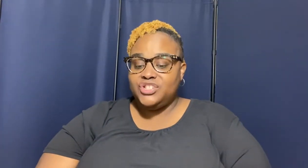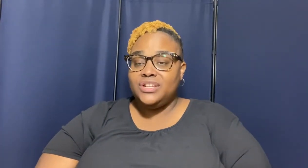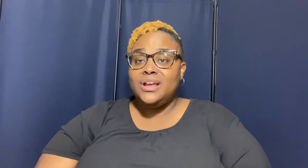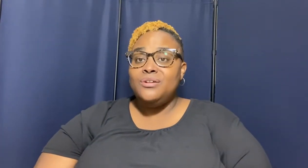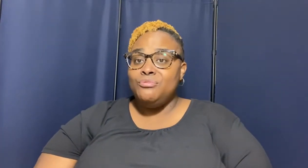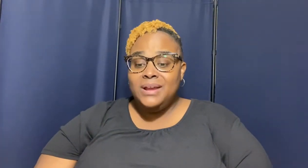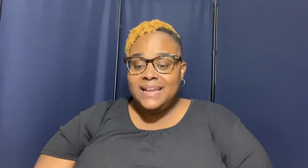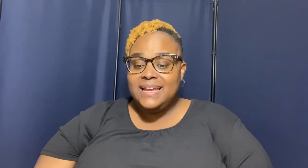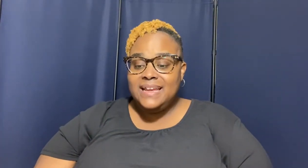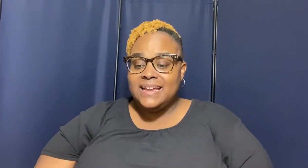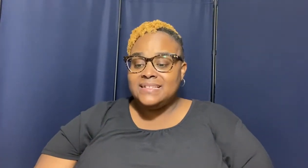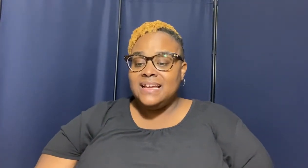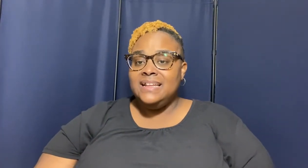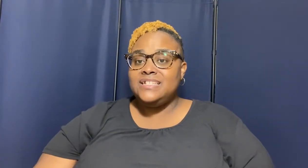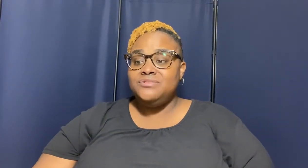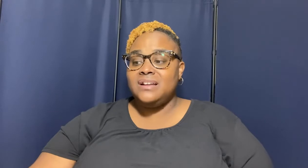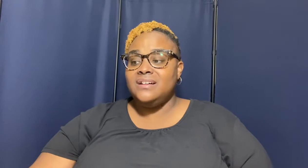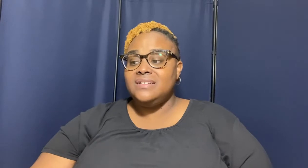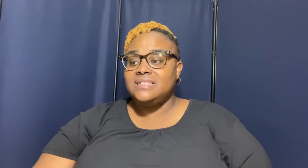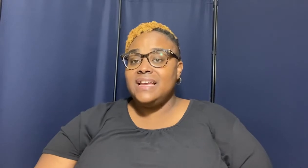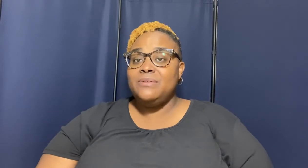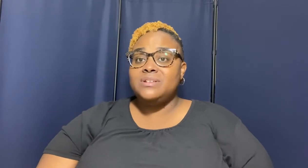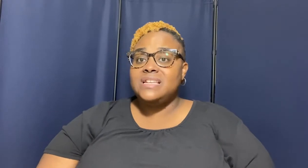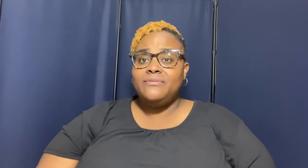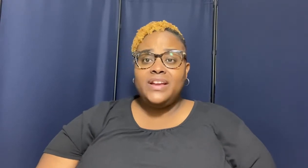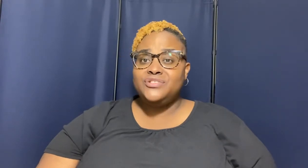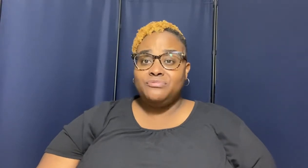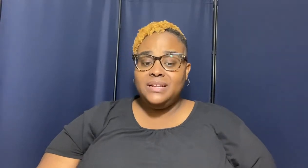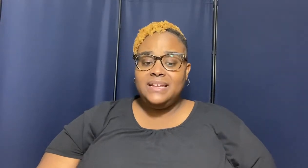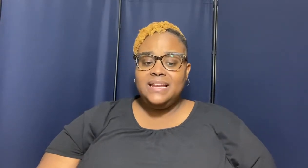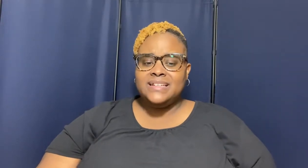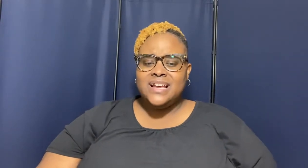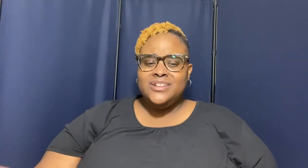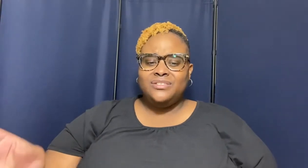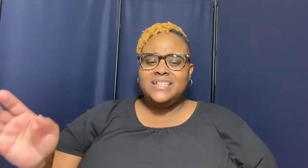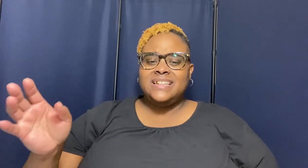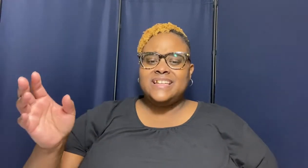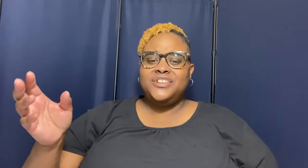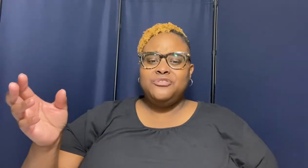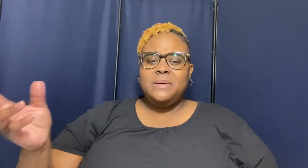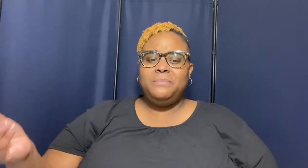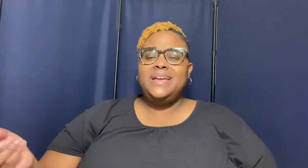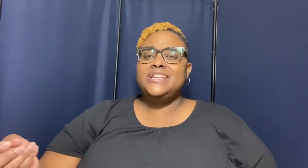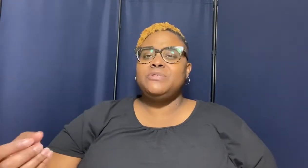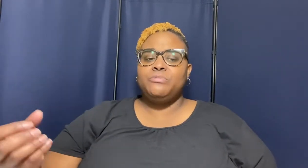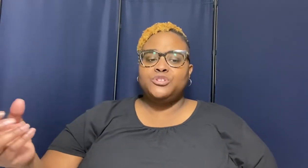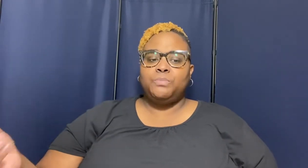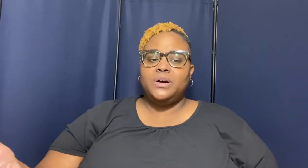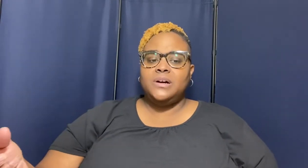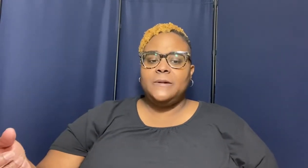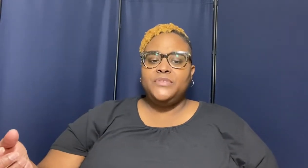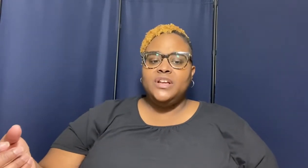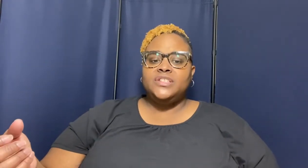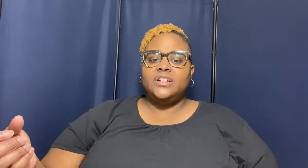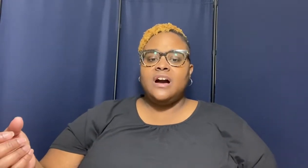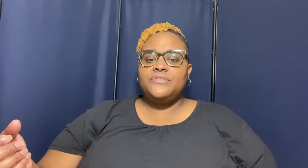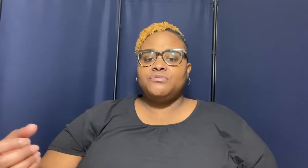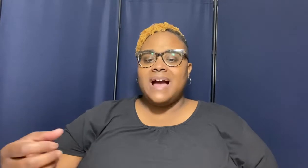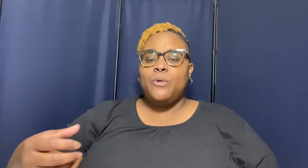really is listen you got to understand what salvation really is so listen as human beings we respond to god through our